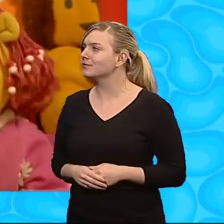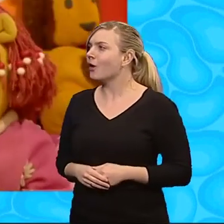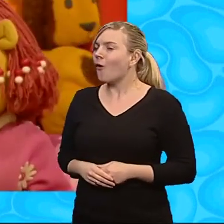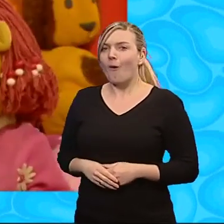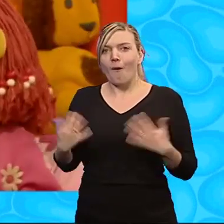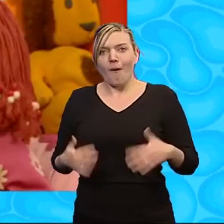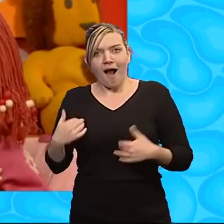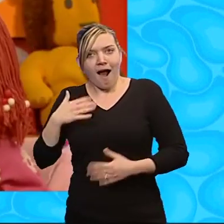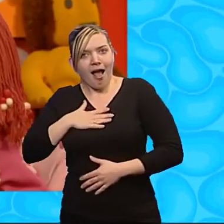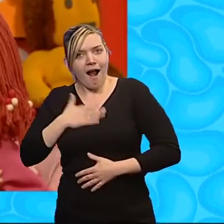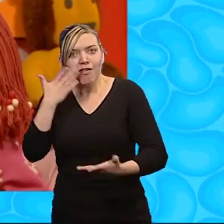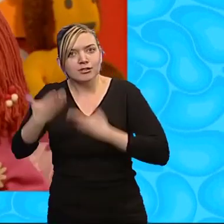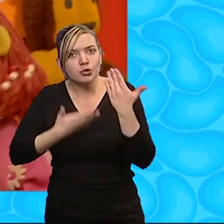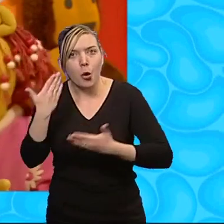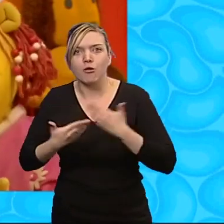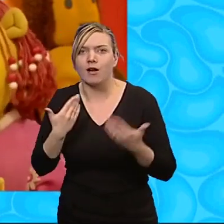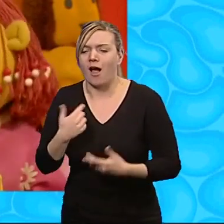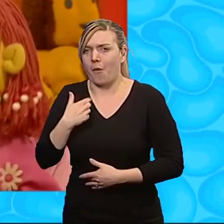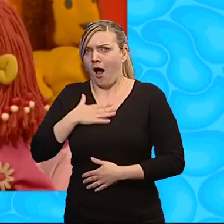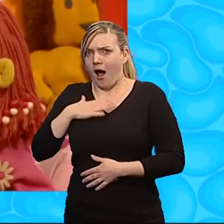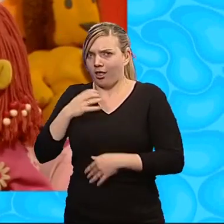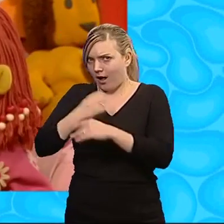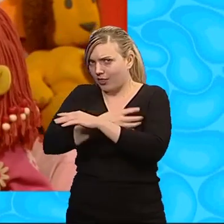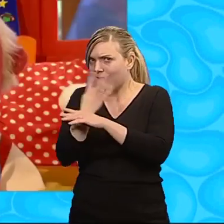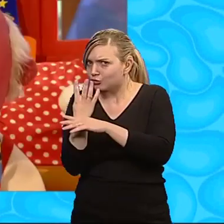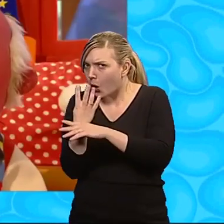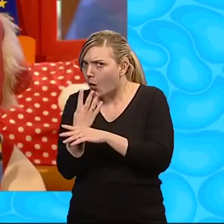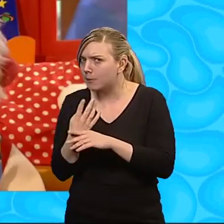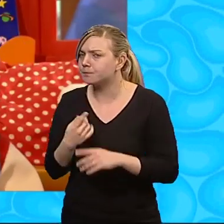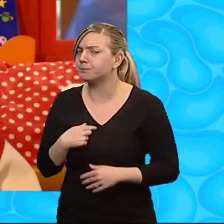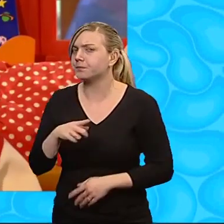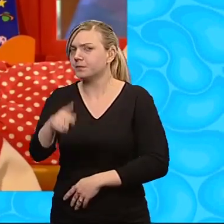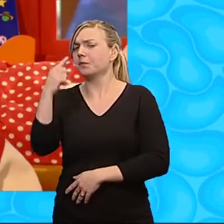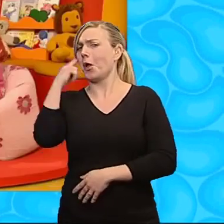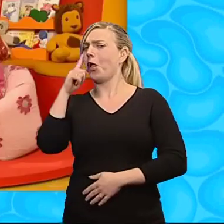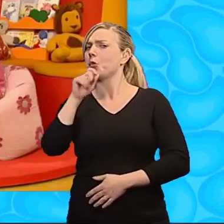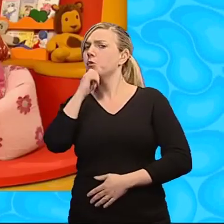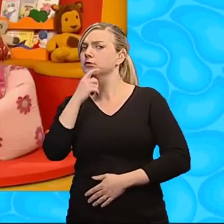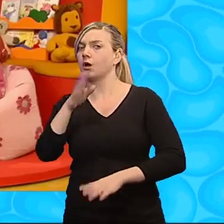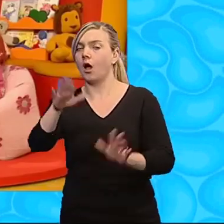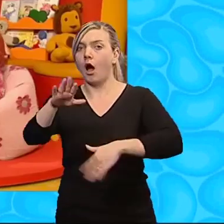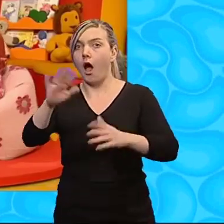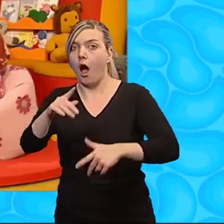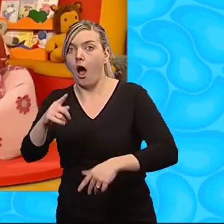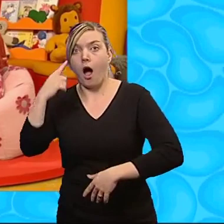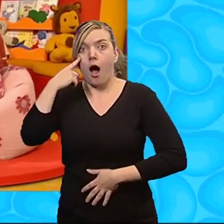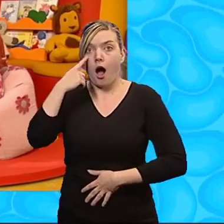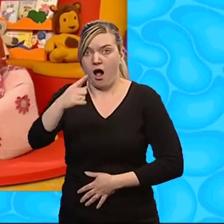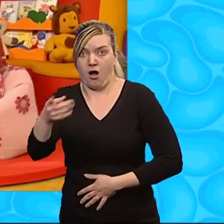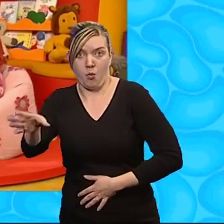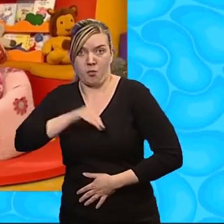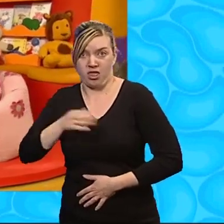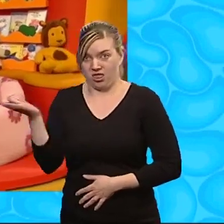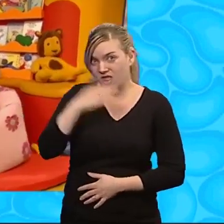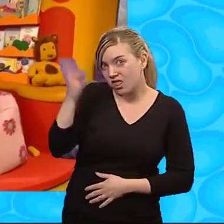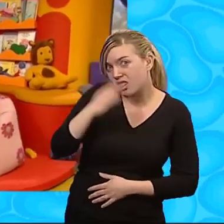like that story, Max. Especially the little hedgehog. Yes, I thought you might. Oh, I tell you what, you come with